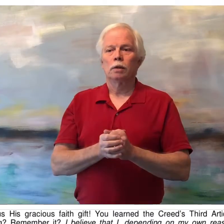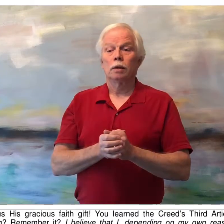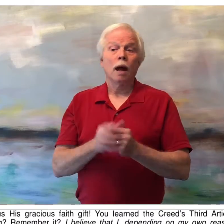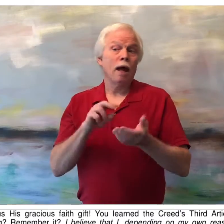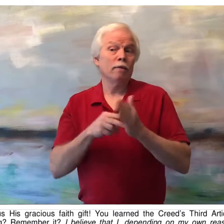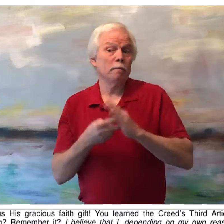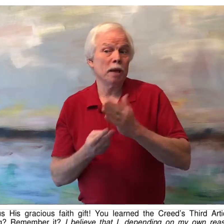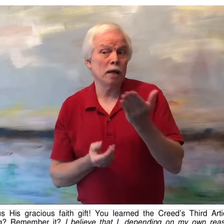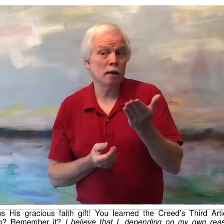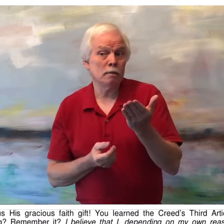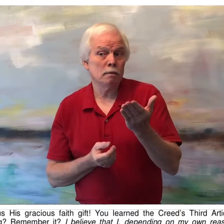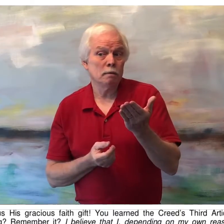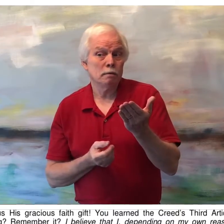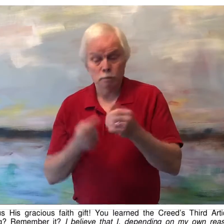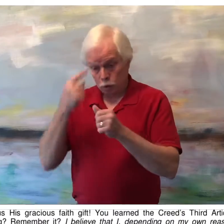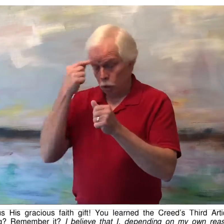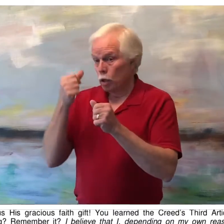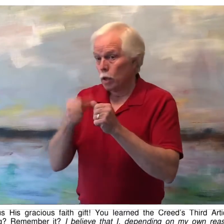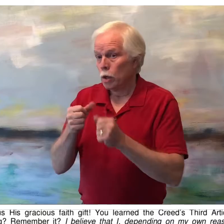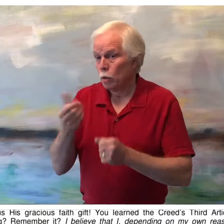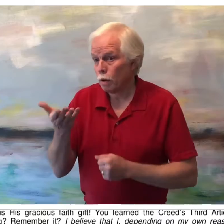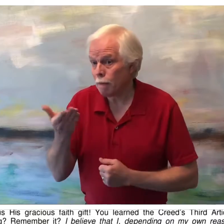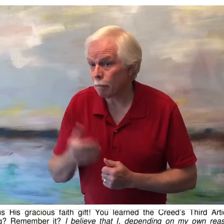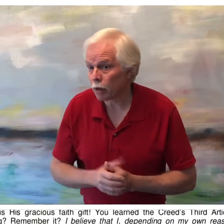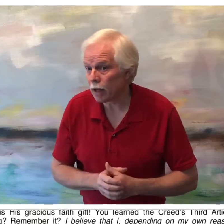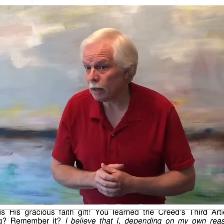And the meaning? Remember it?